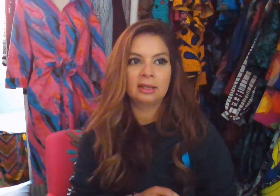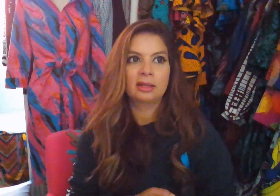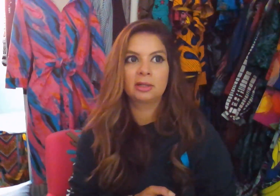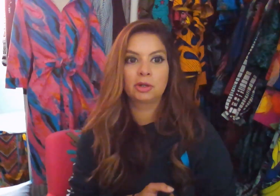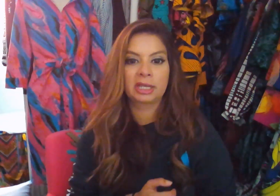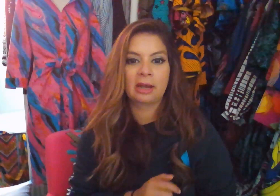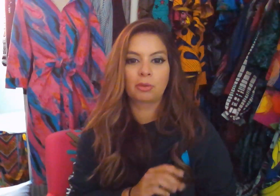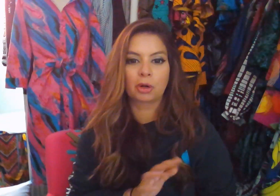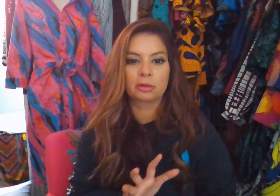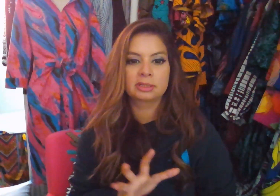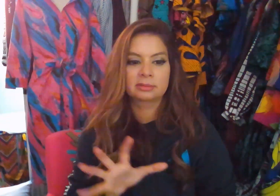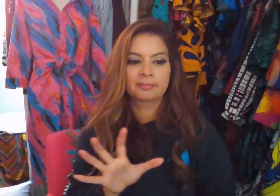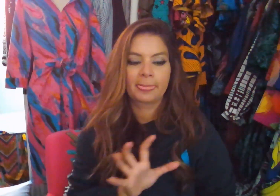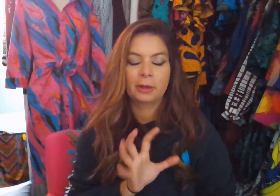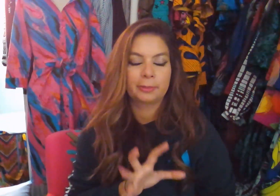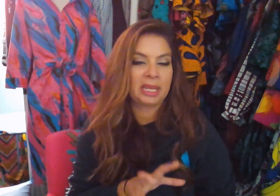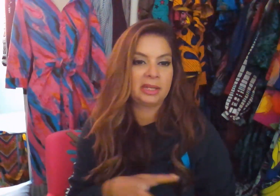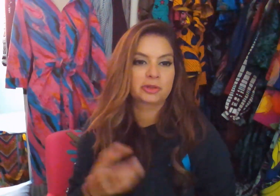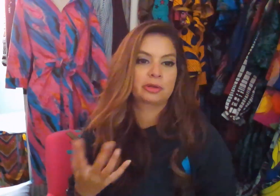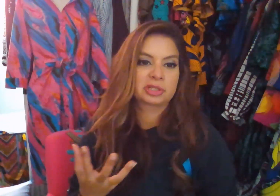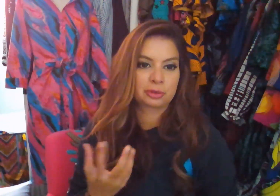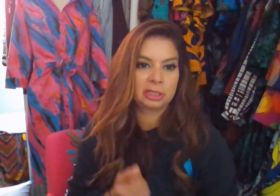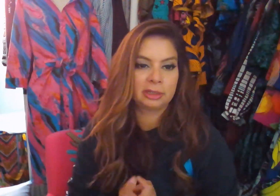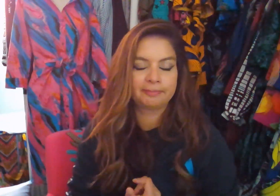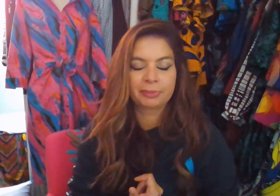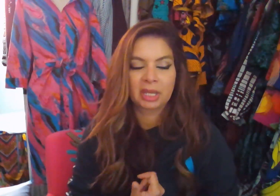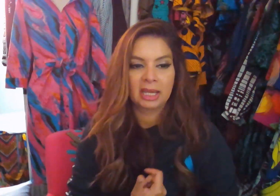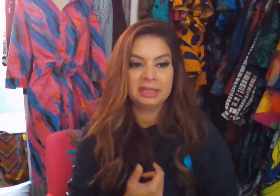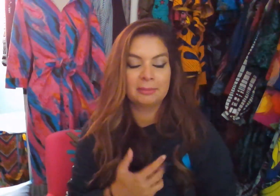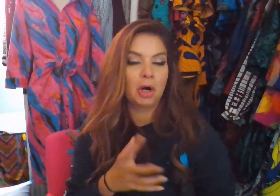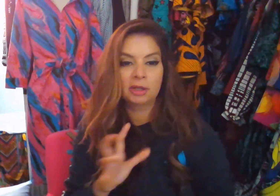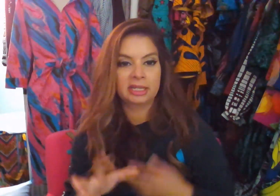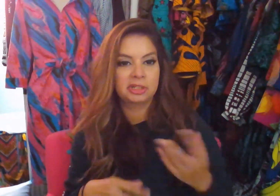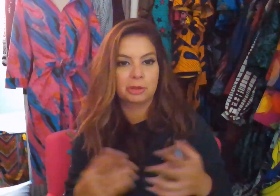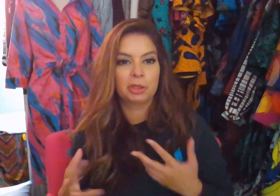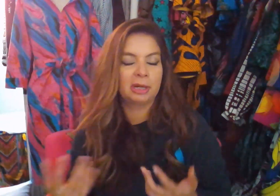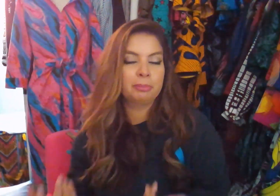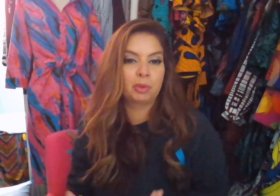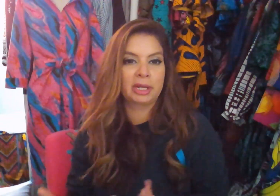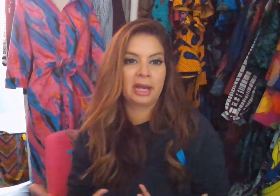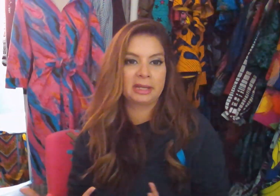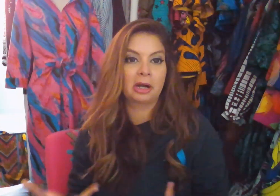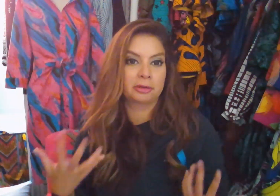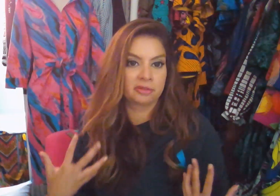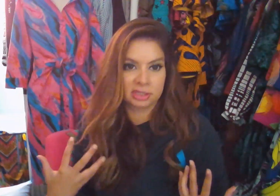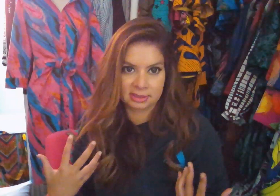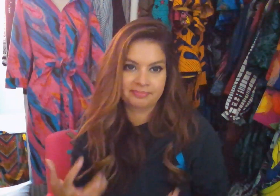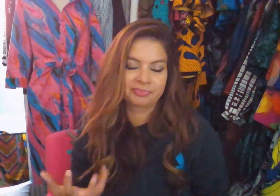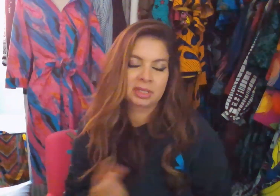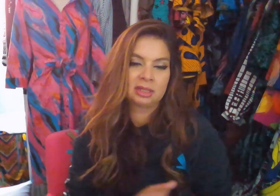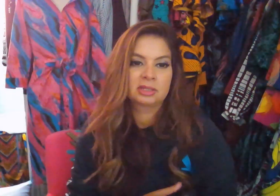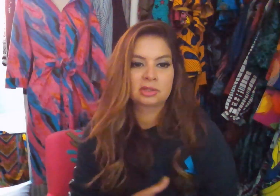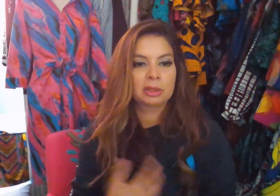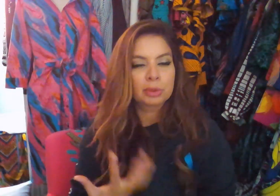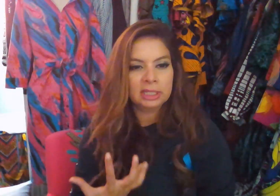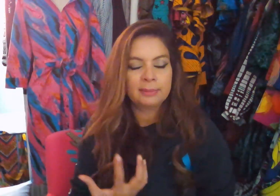looking at words on a page or on a screen, and them all getting jumbled up when I got nervous. So it really